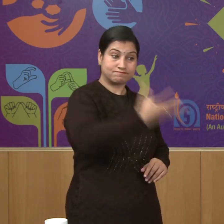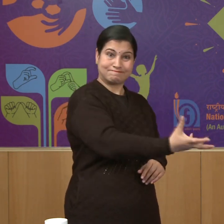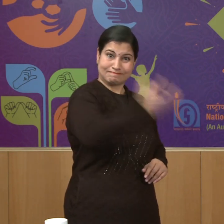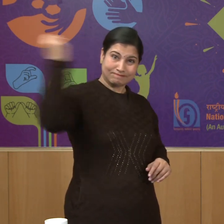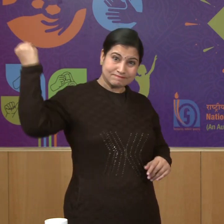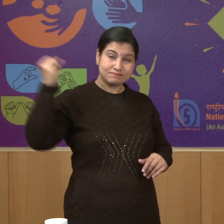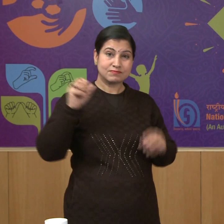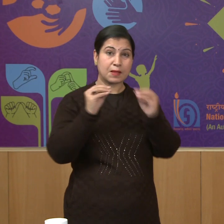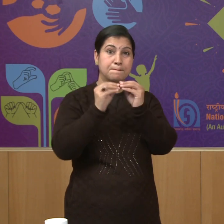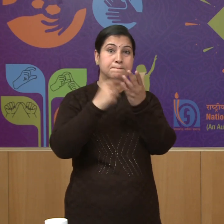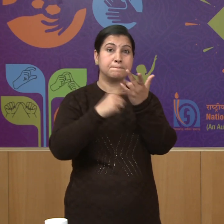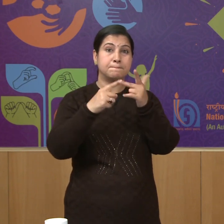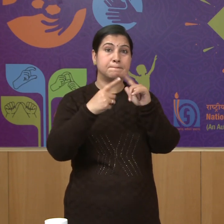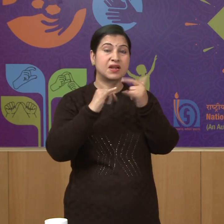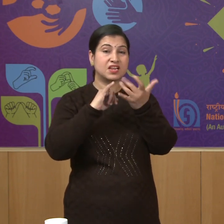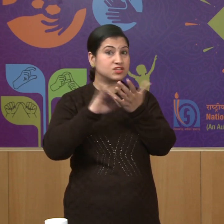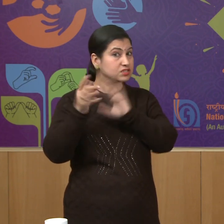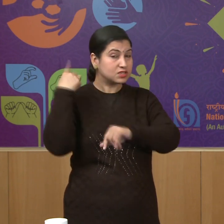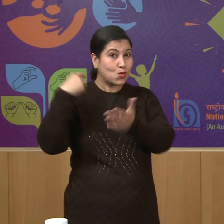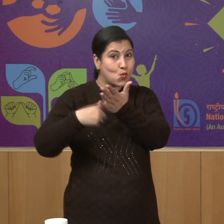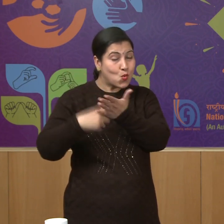her under the policy of lapse.